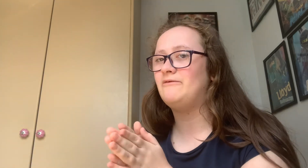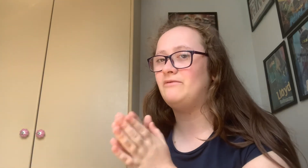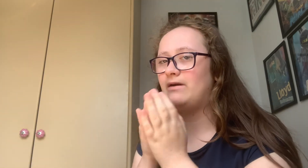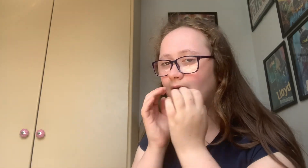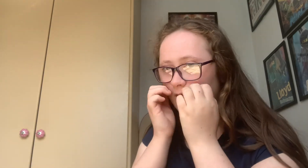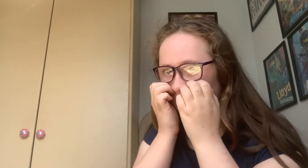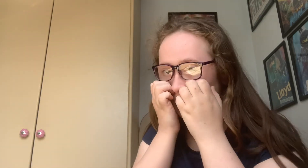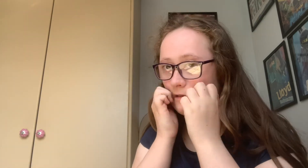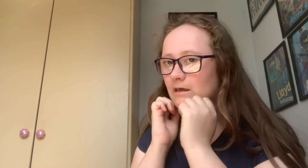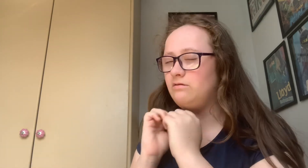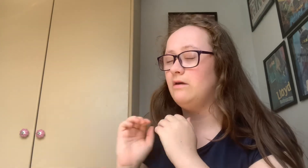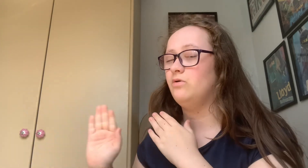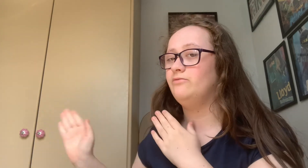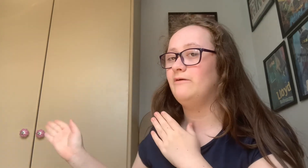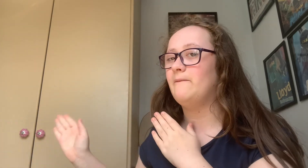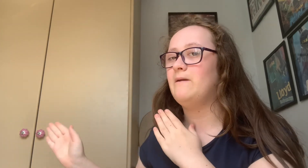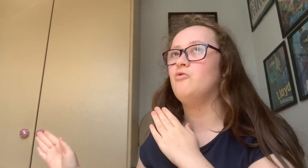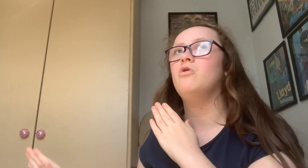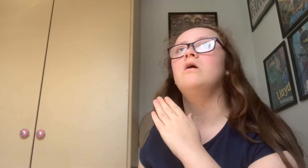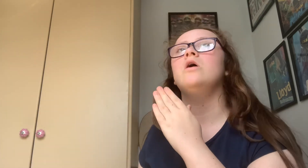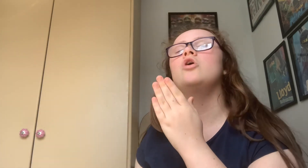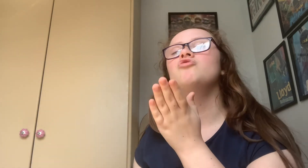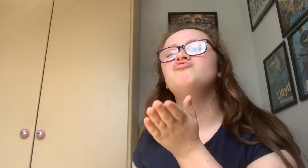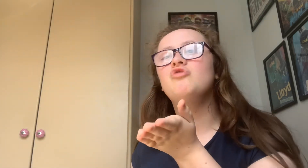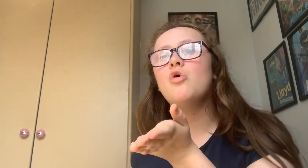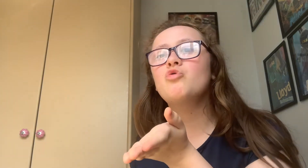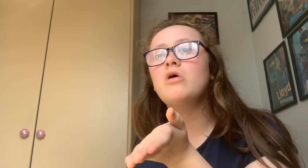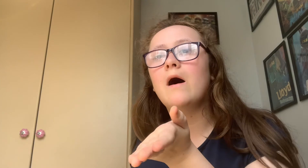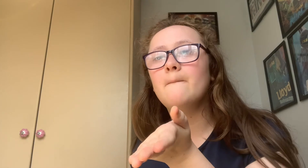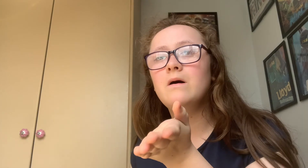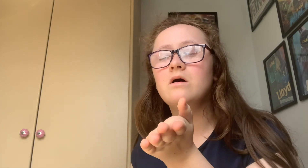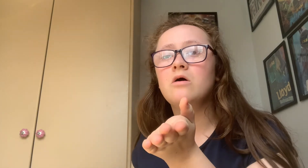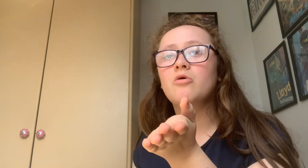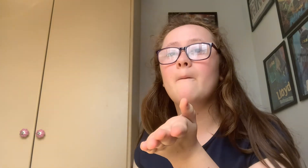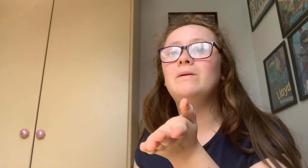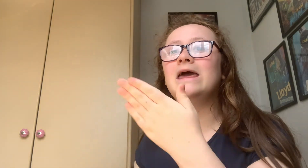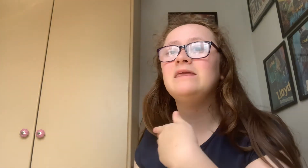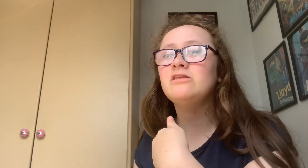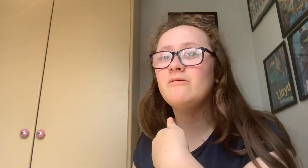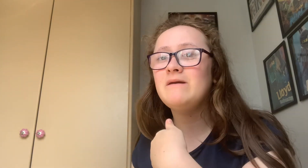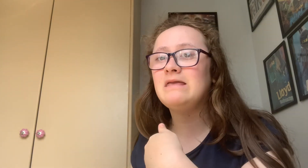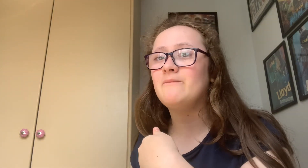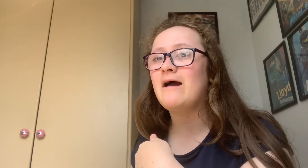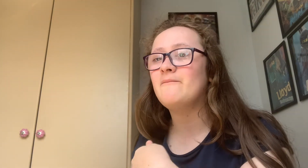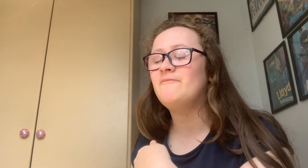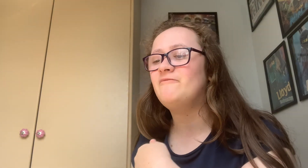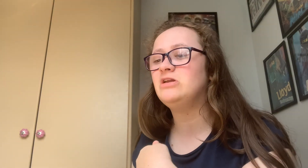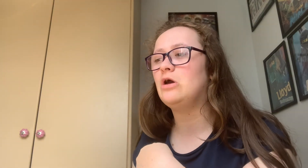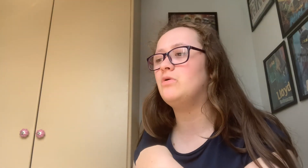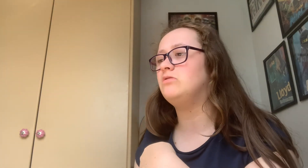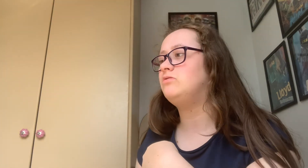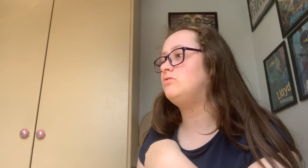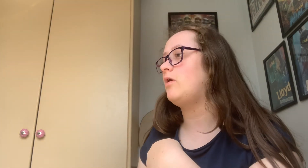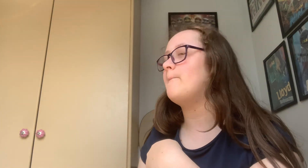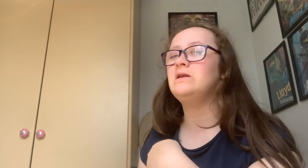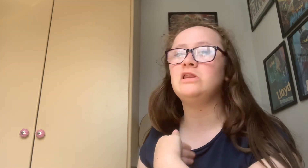everything like same with the other people Don't come Complaining to me that my video is completely